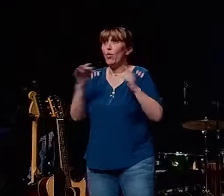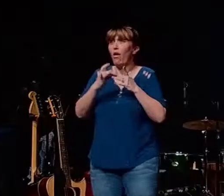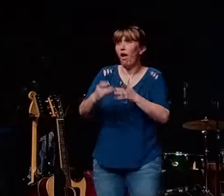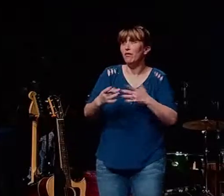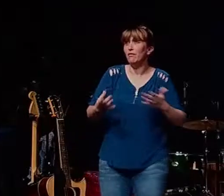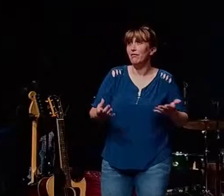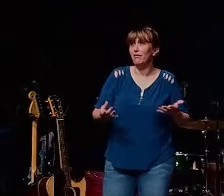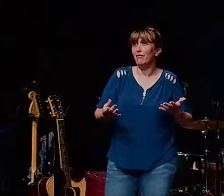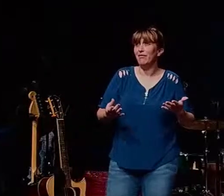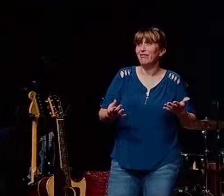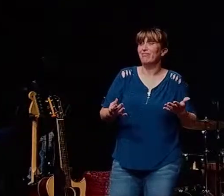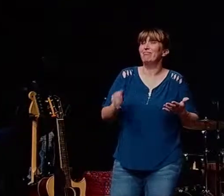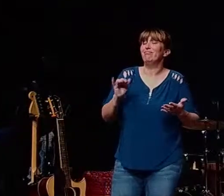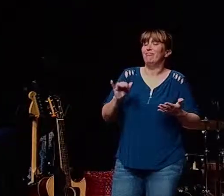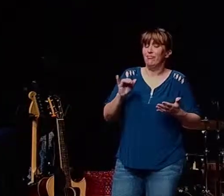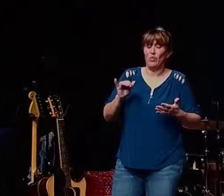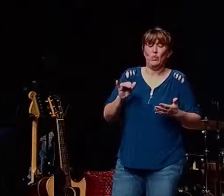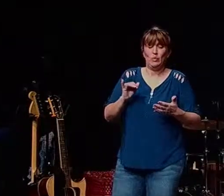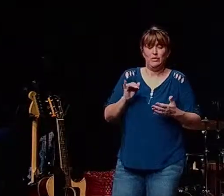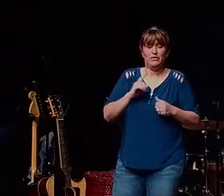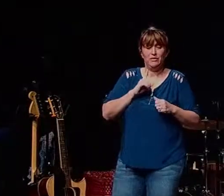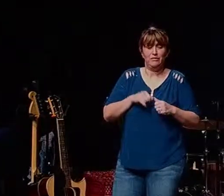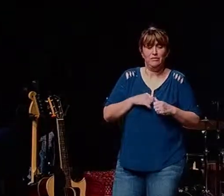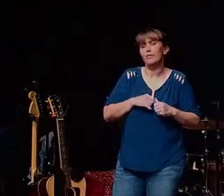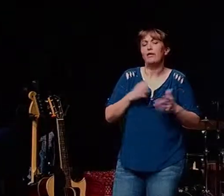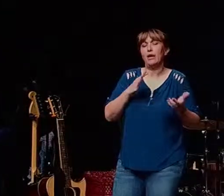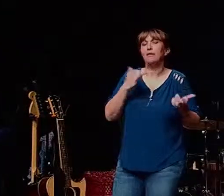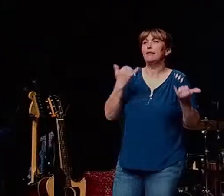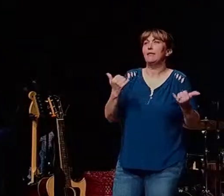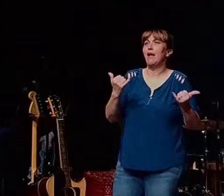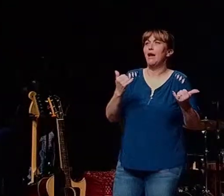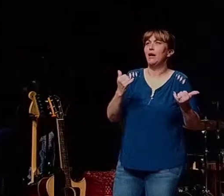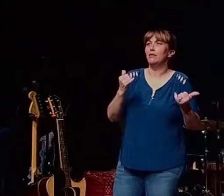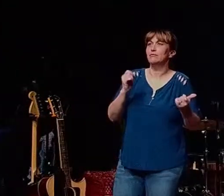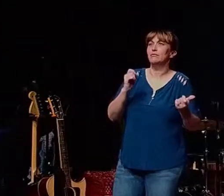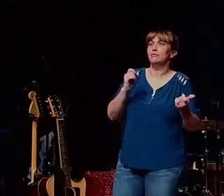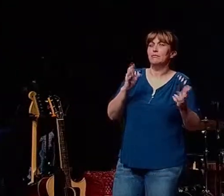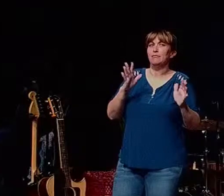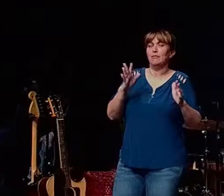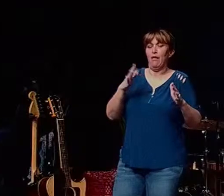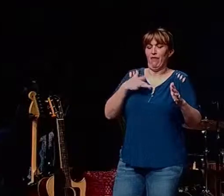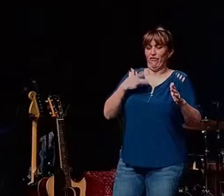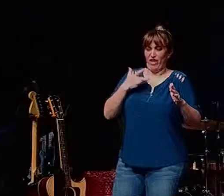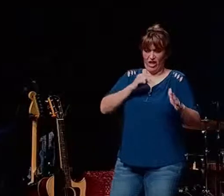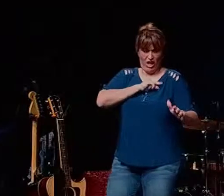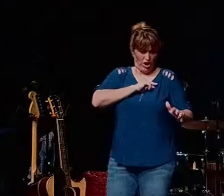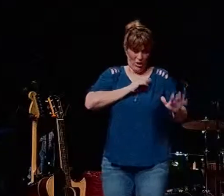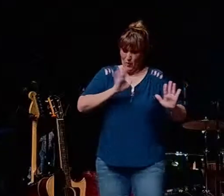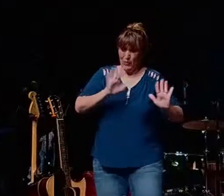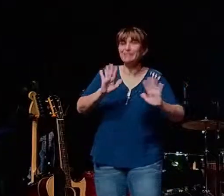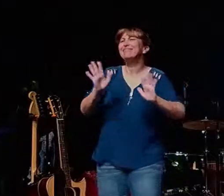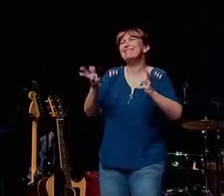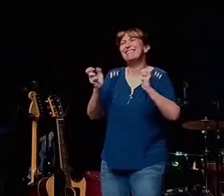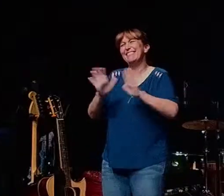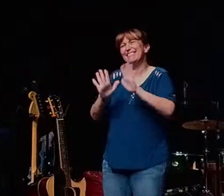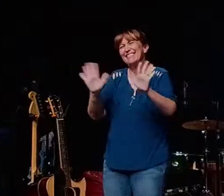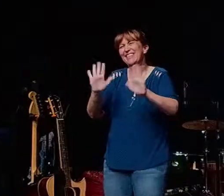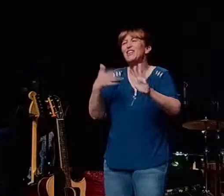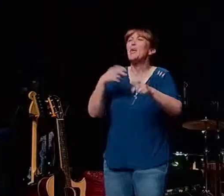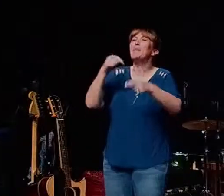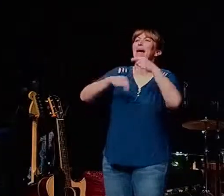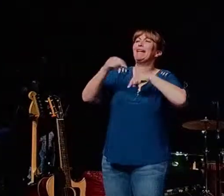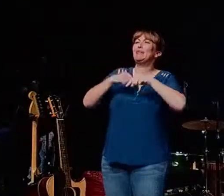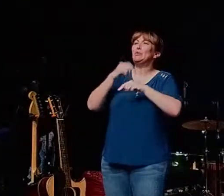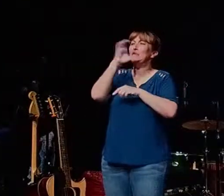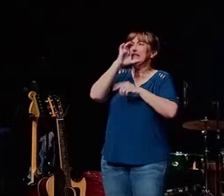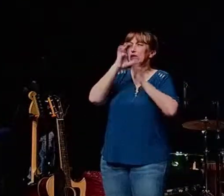so let's let's switch over to speak to before you start getting feeling all guilty about stuff let's talk about seekers a